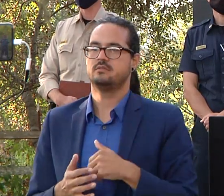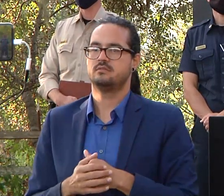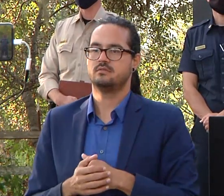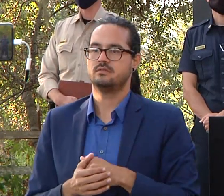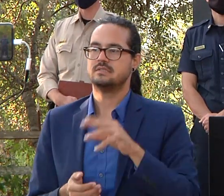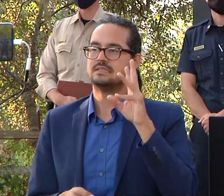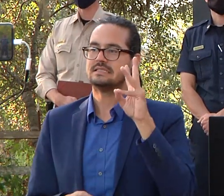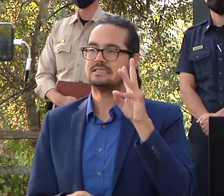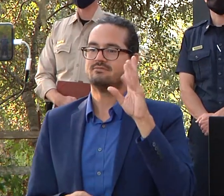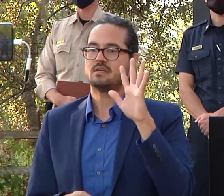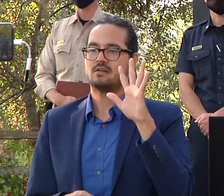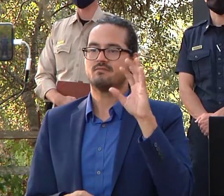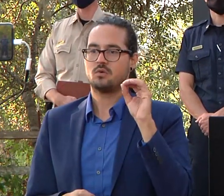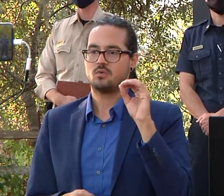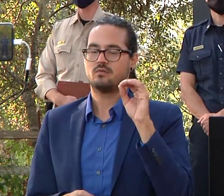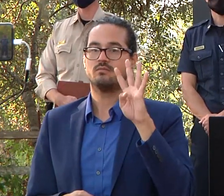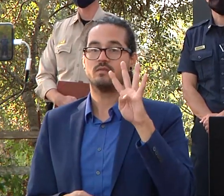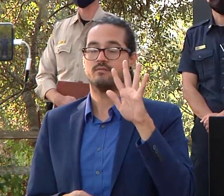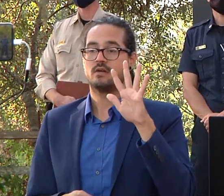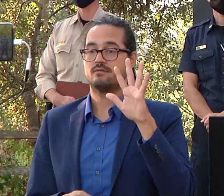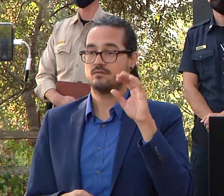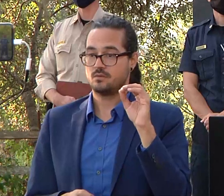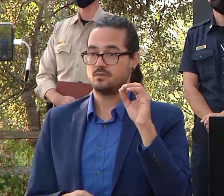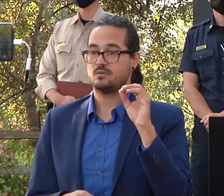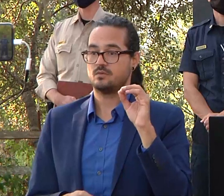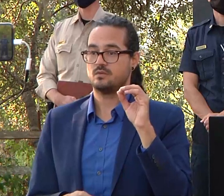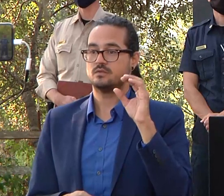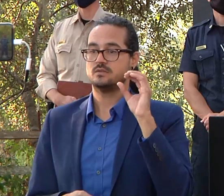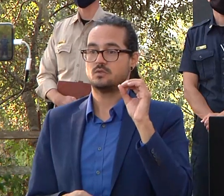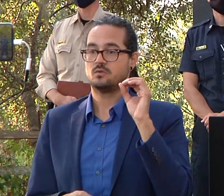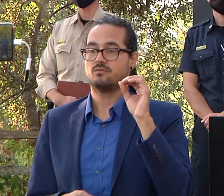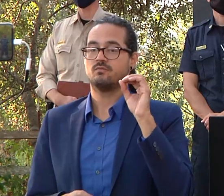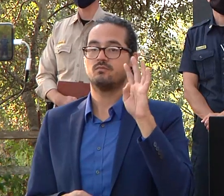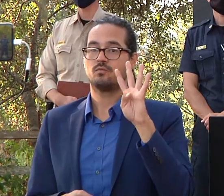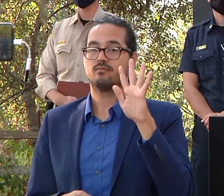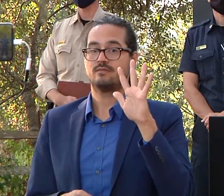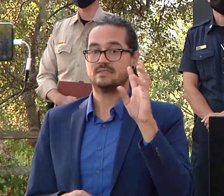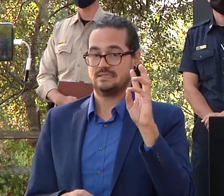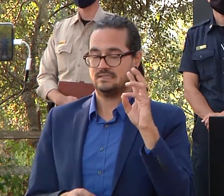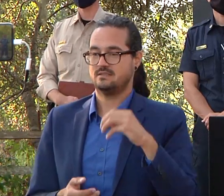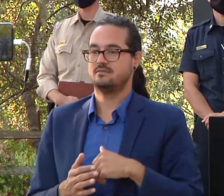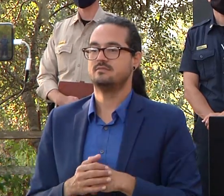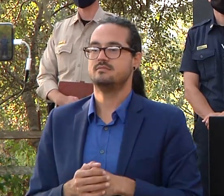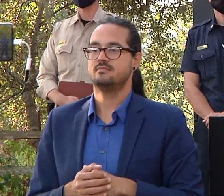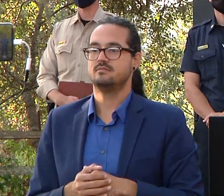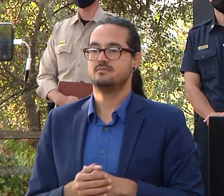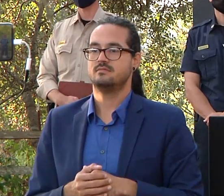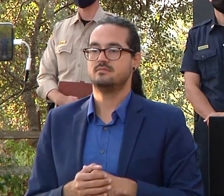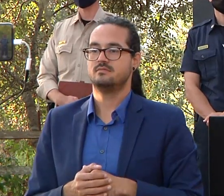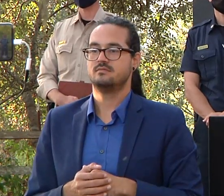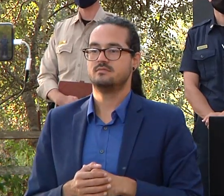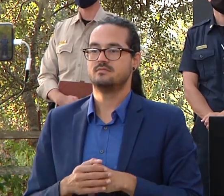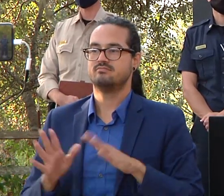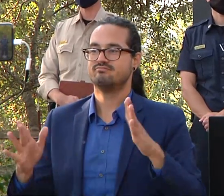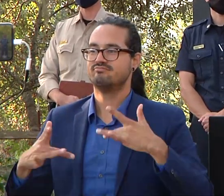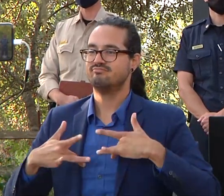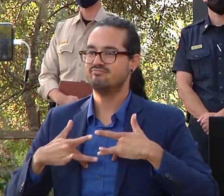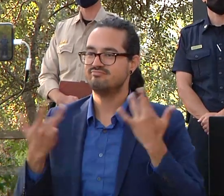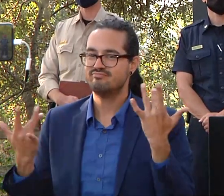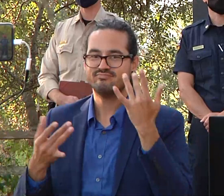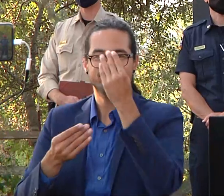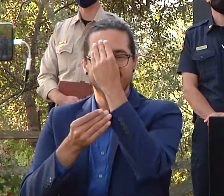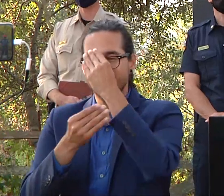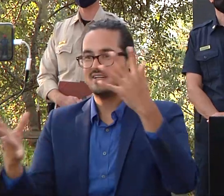-0516 and again we are extremely pleased to provide good news to our residents and we'll continue to provide detailed